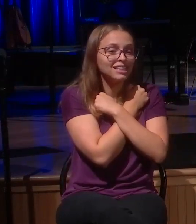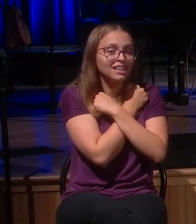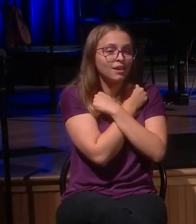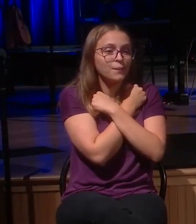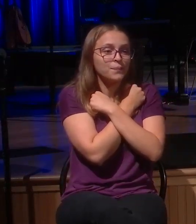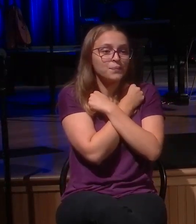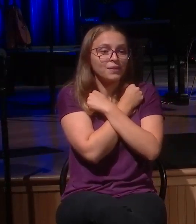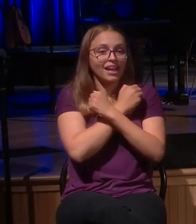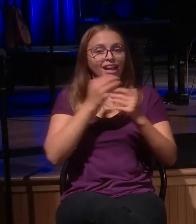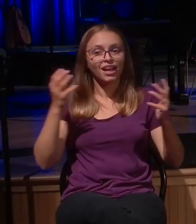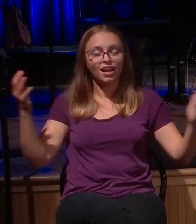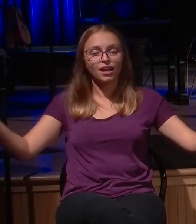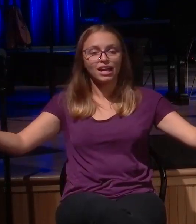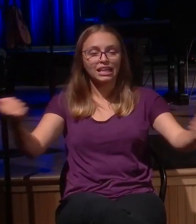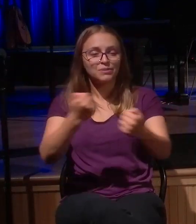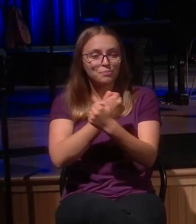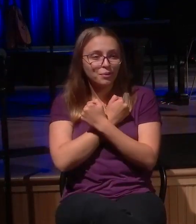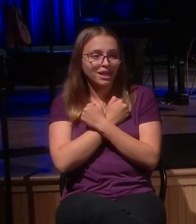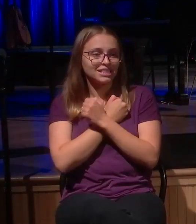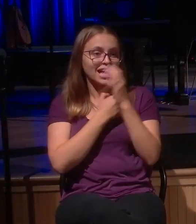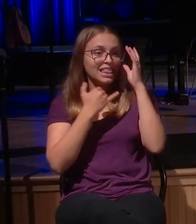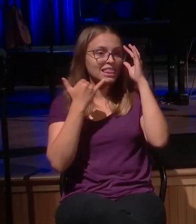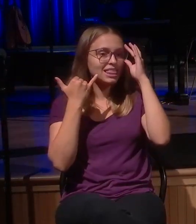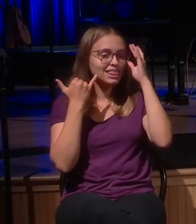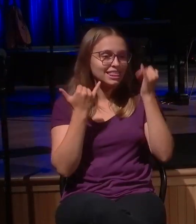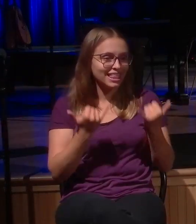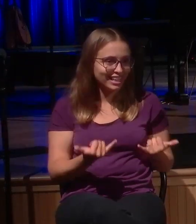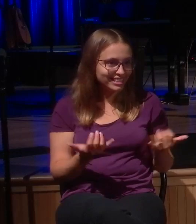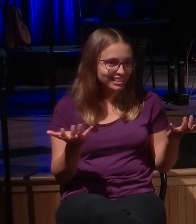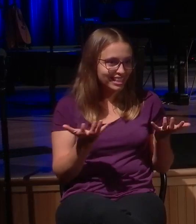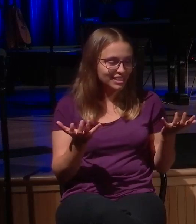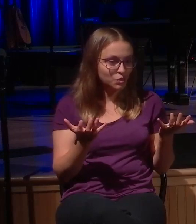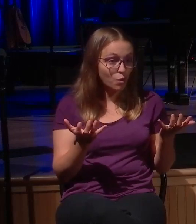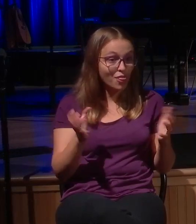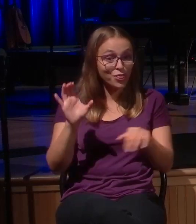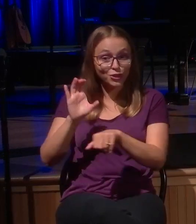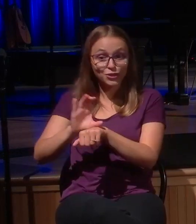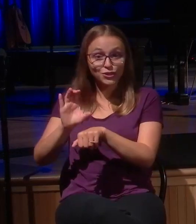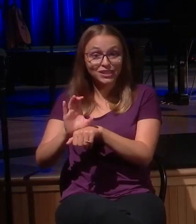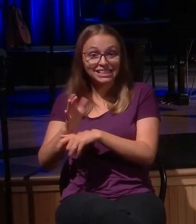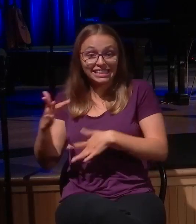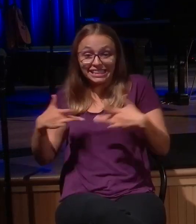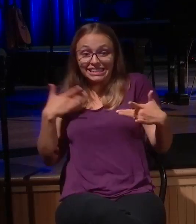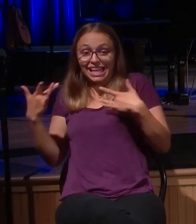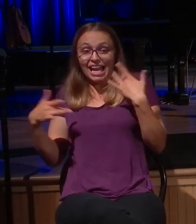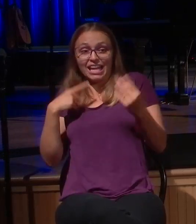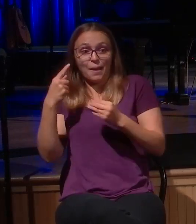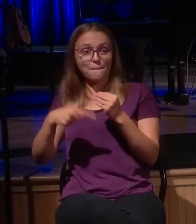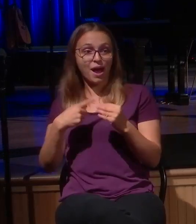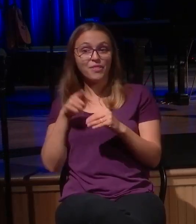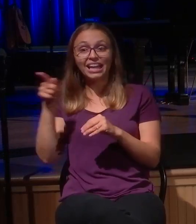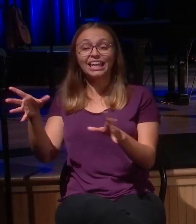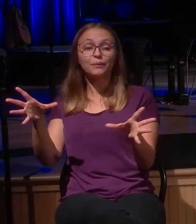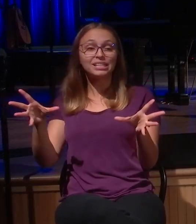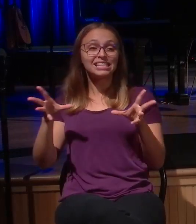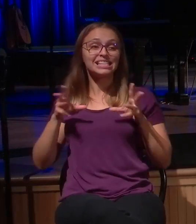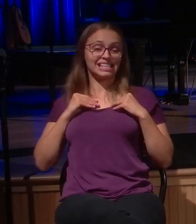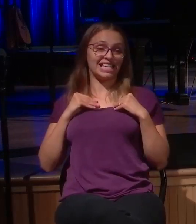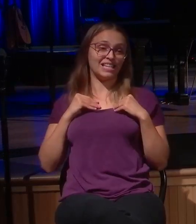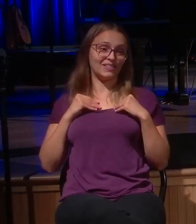receives. And this is what they're accusing him of. New Hope, this is what the church rejoices in, that he receives us and he's eager to